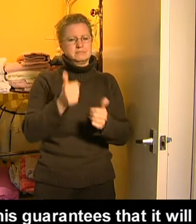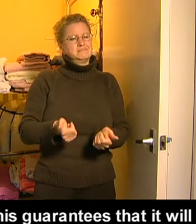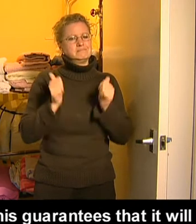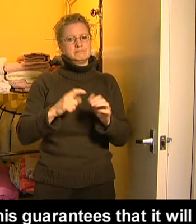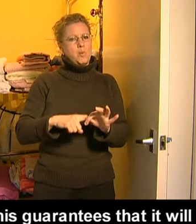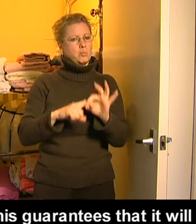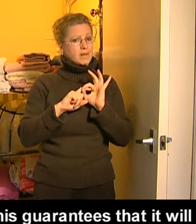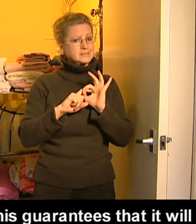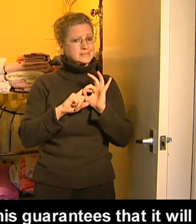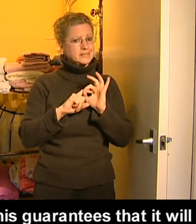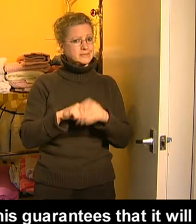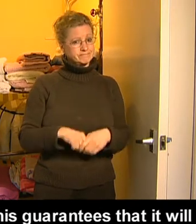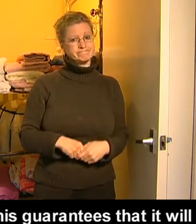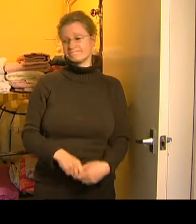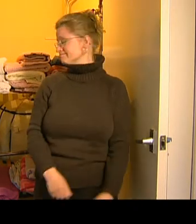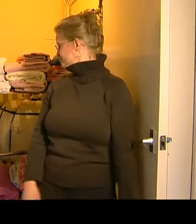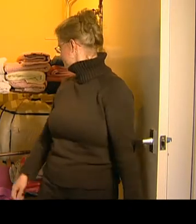This guarantees that it'll be of good quality.